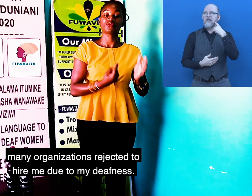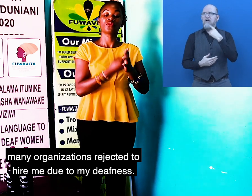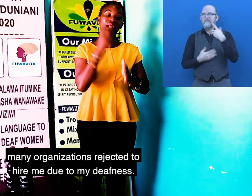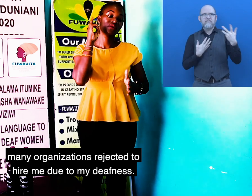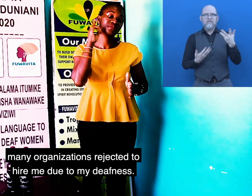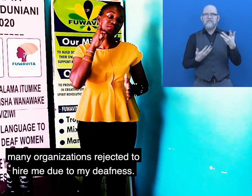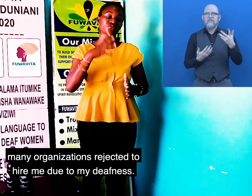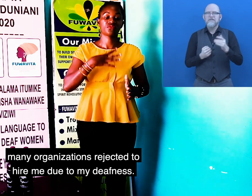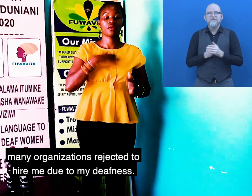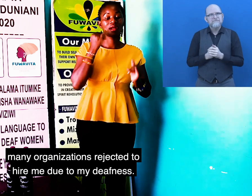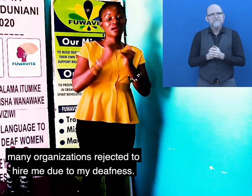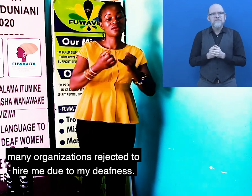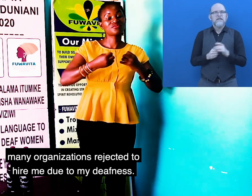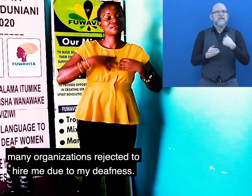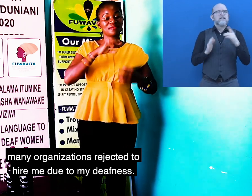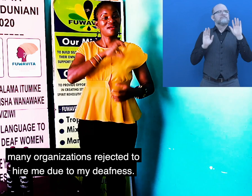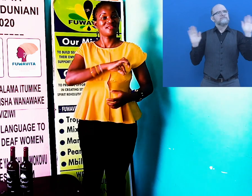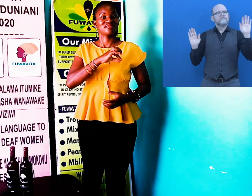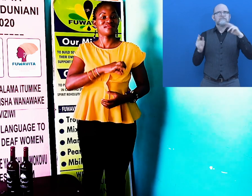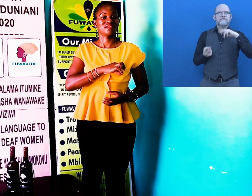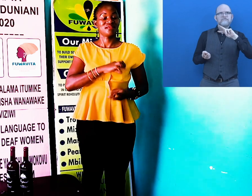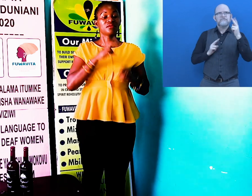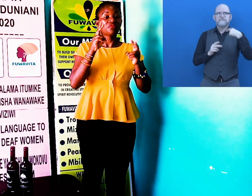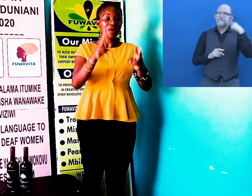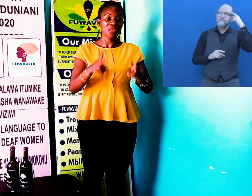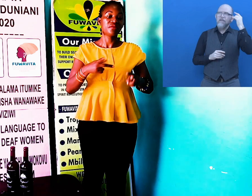rejected to hire me due to my deafness.